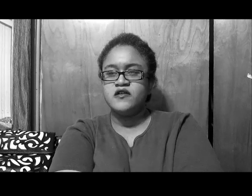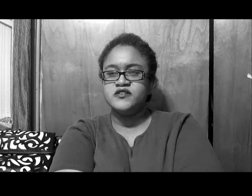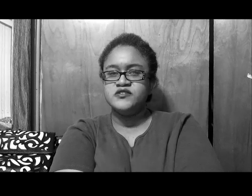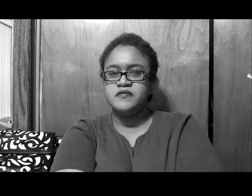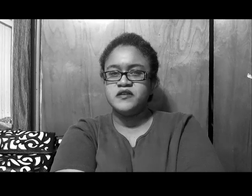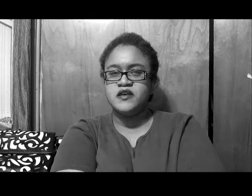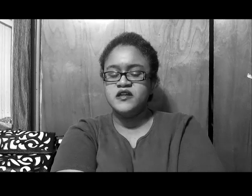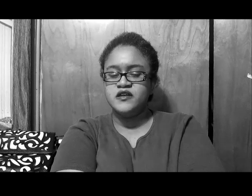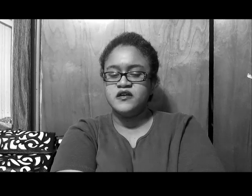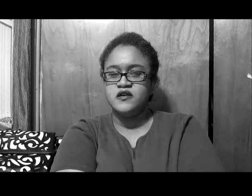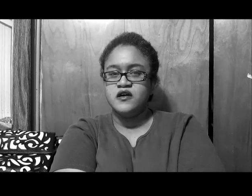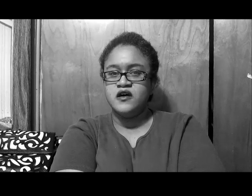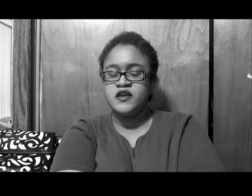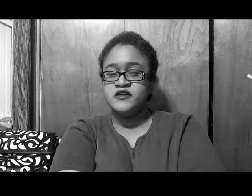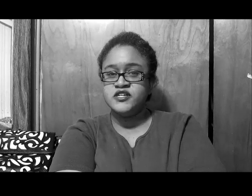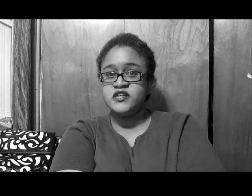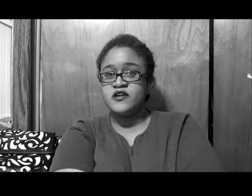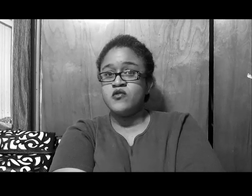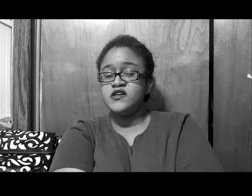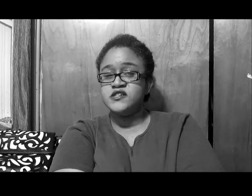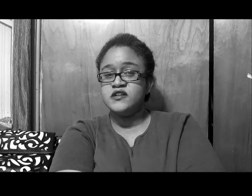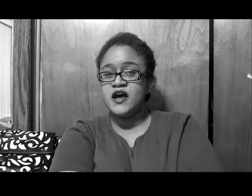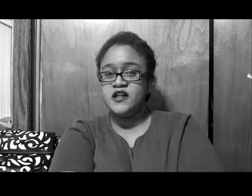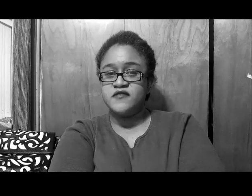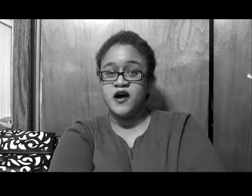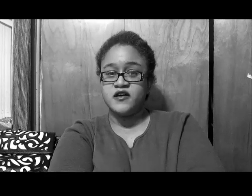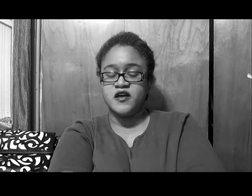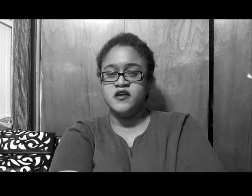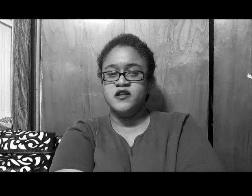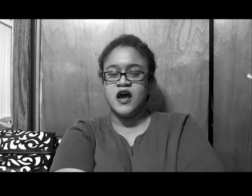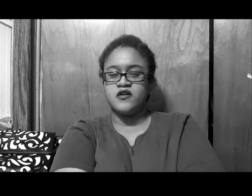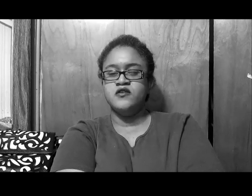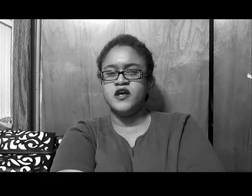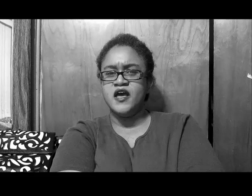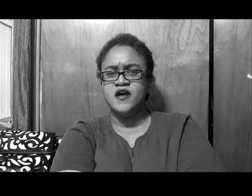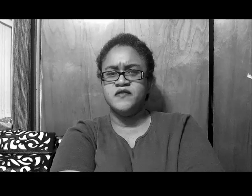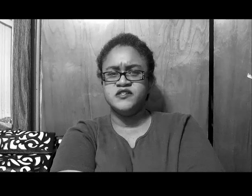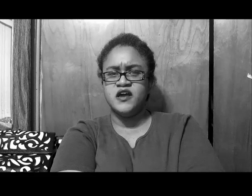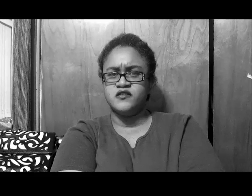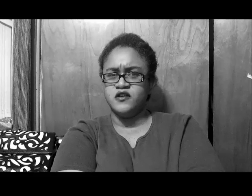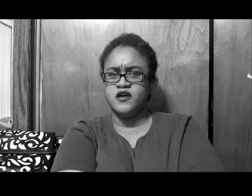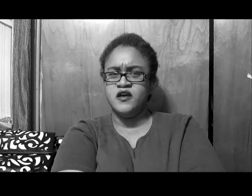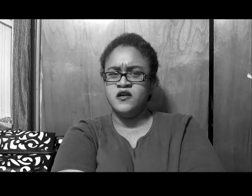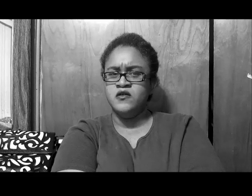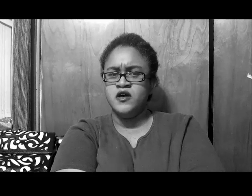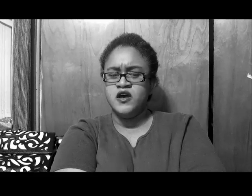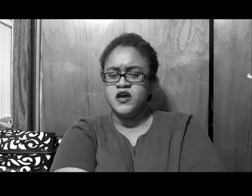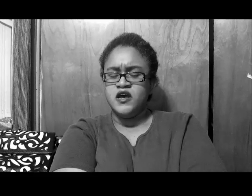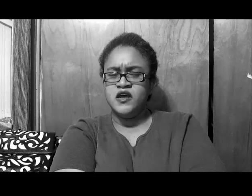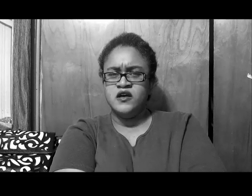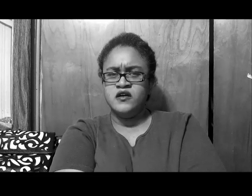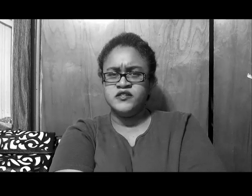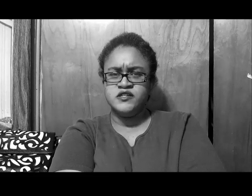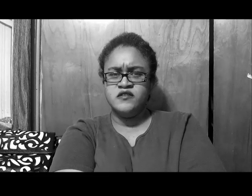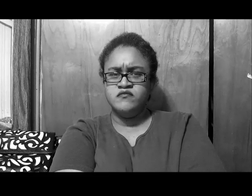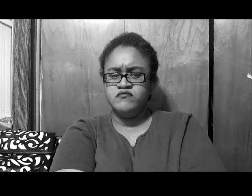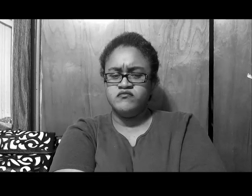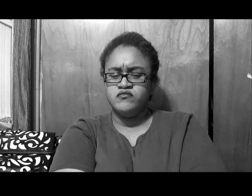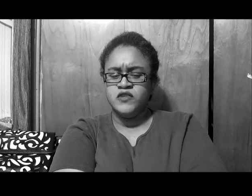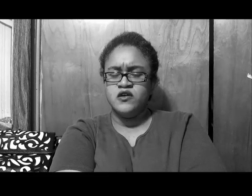talking stuff to Kenya, again, just like crossing the line, like, if I could hit it, I could have, and it's like, the hell, and all of a sudden, you